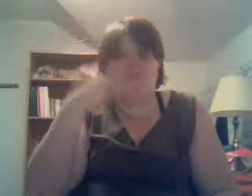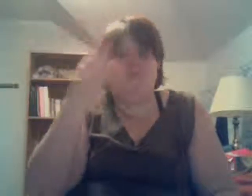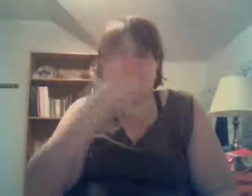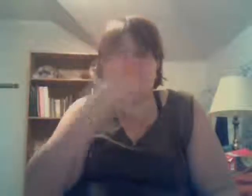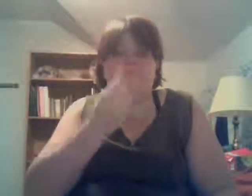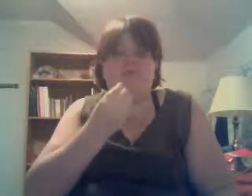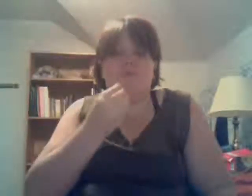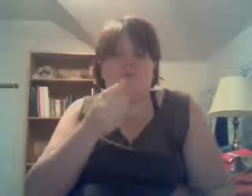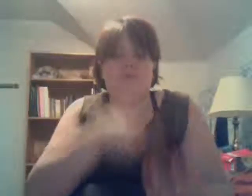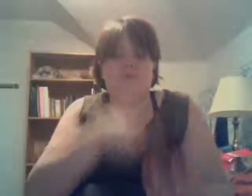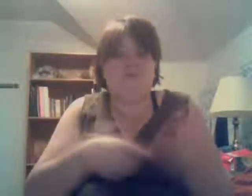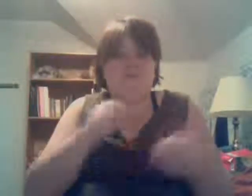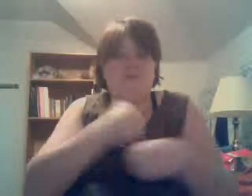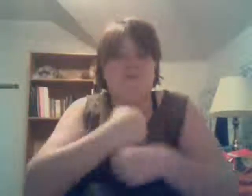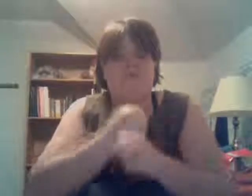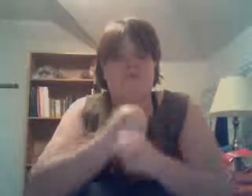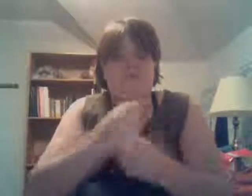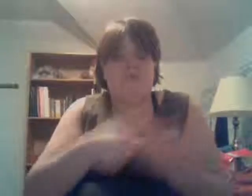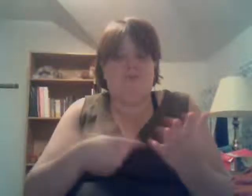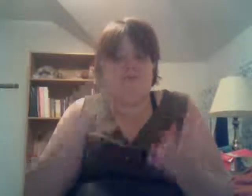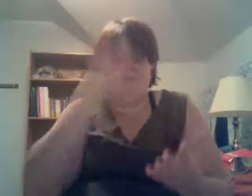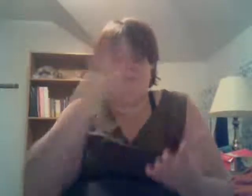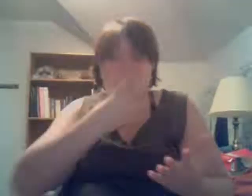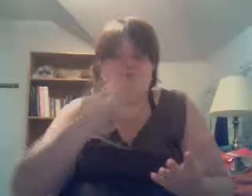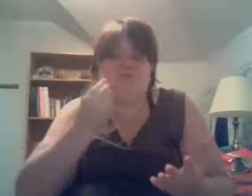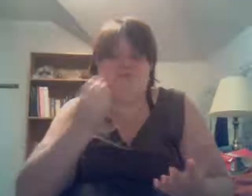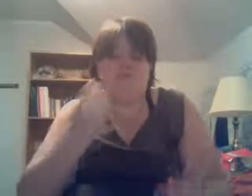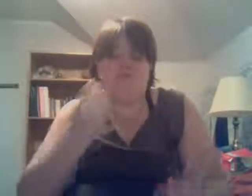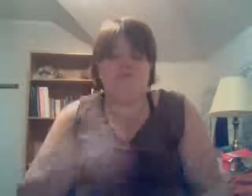Oh-oh That's what makes you beautiful